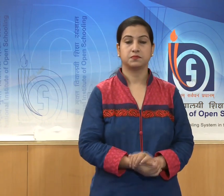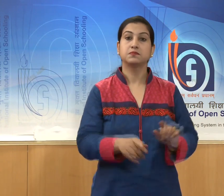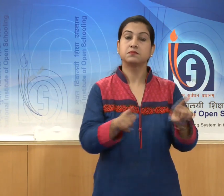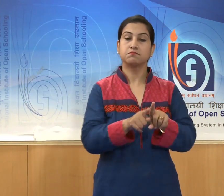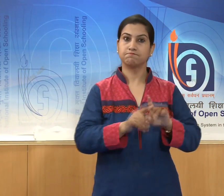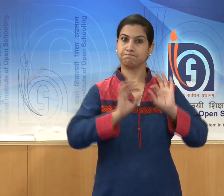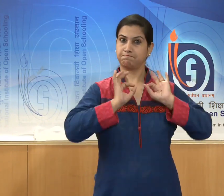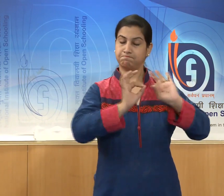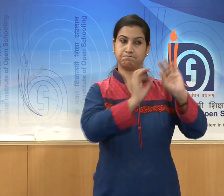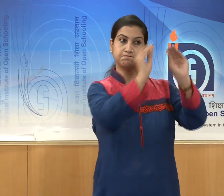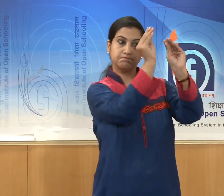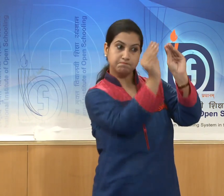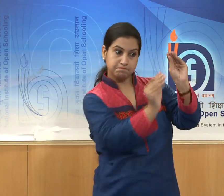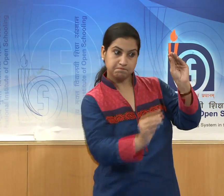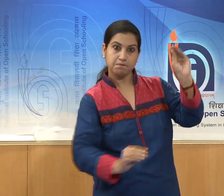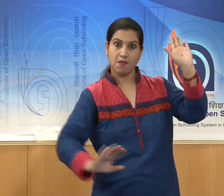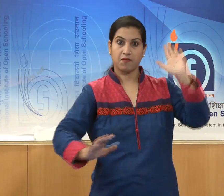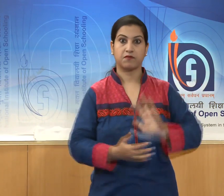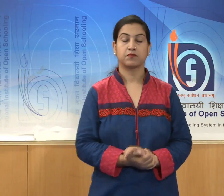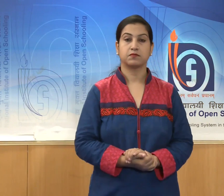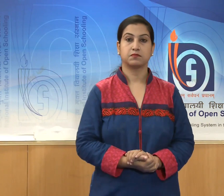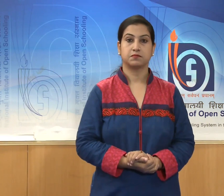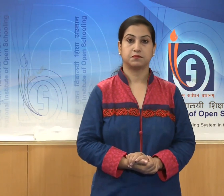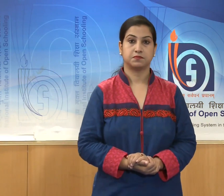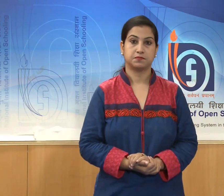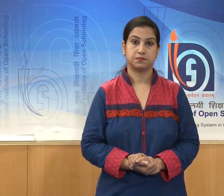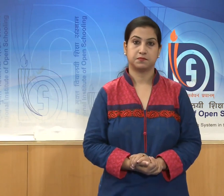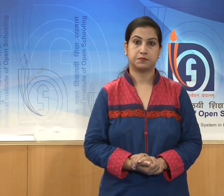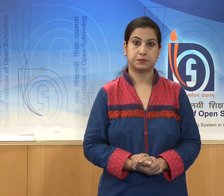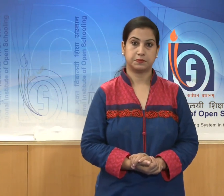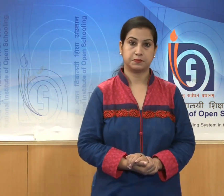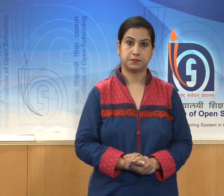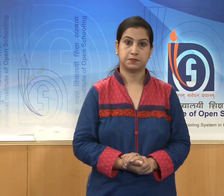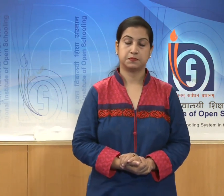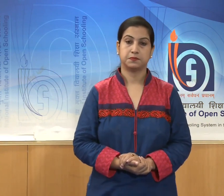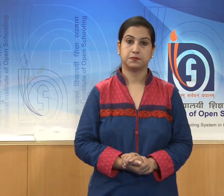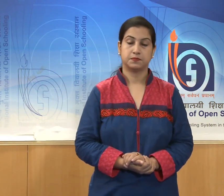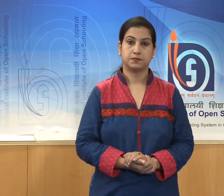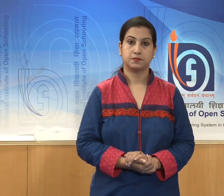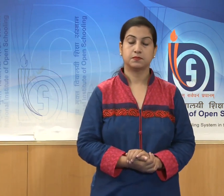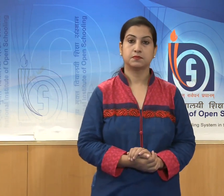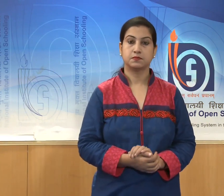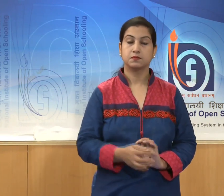in character. Some very interesting points